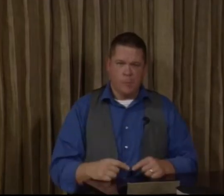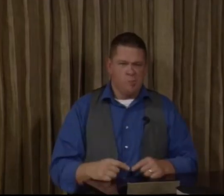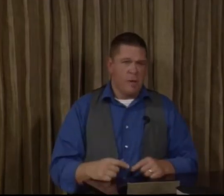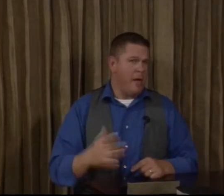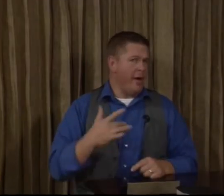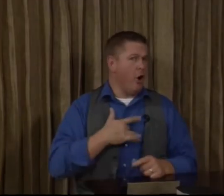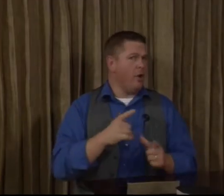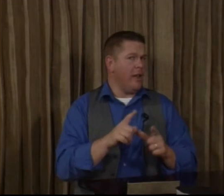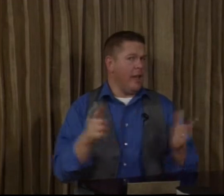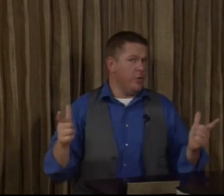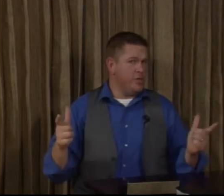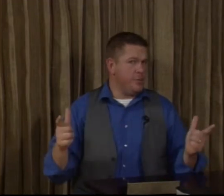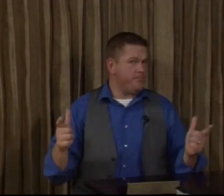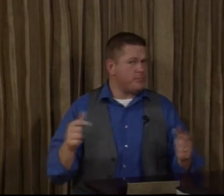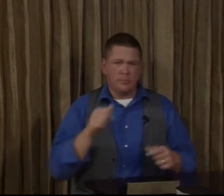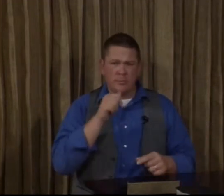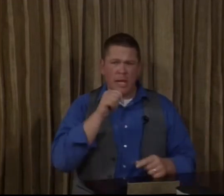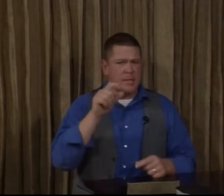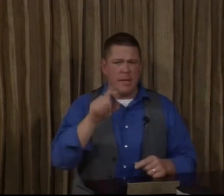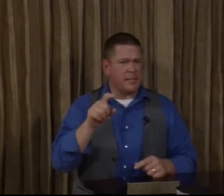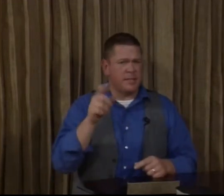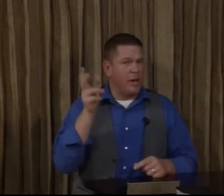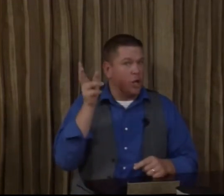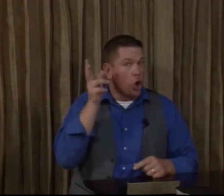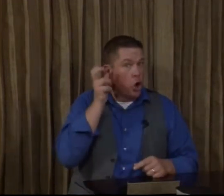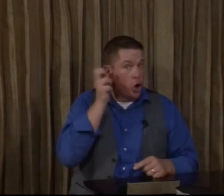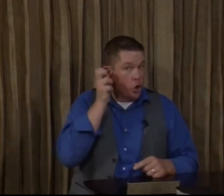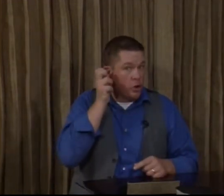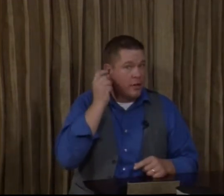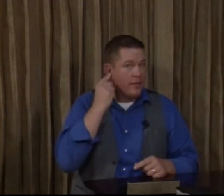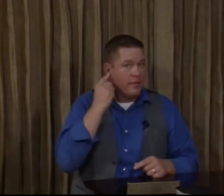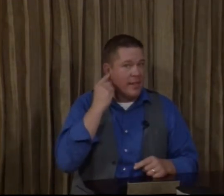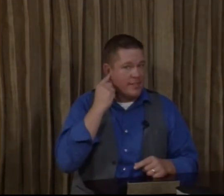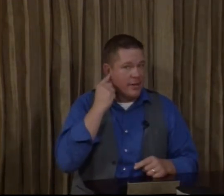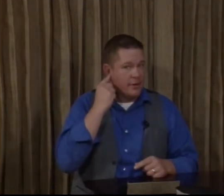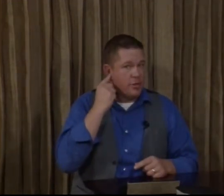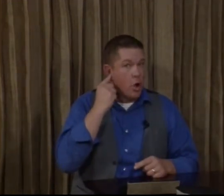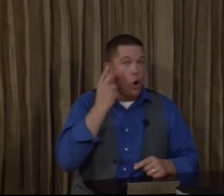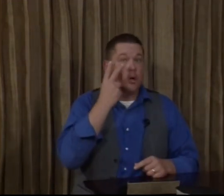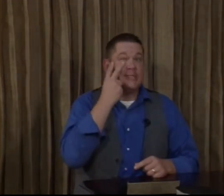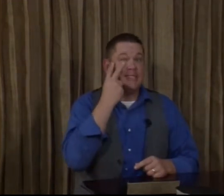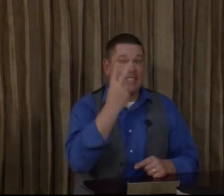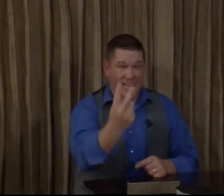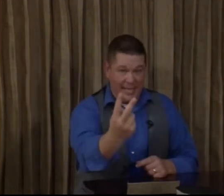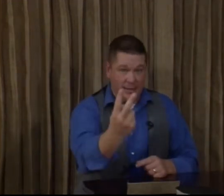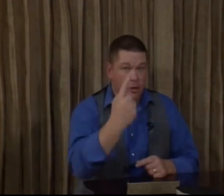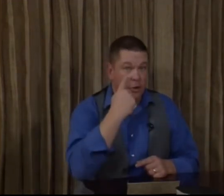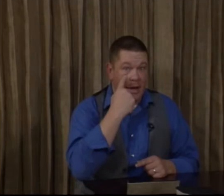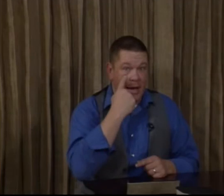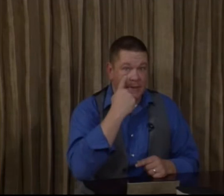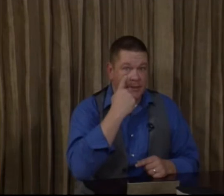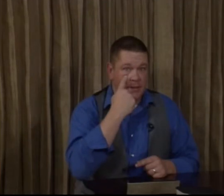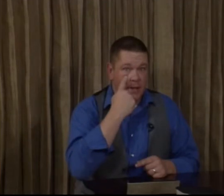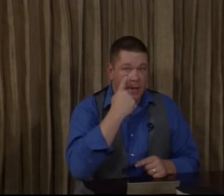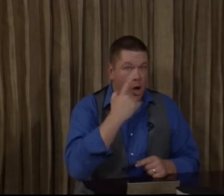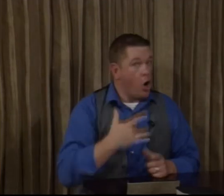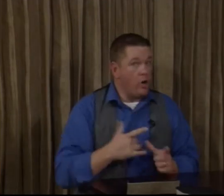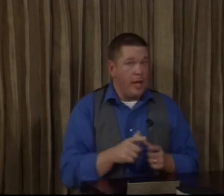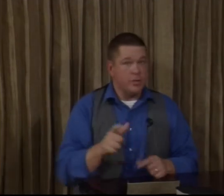By the way, heart language isn't necessarily heard. That's ears. Seen, your eyes. Heart language